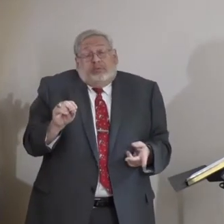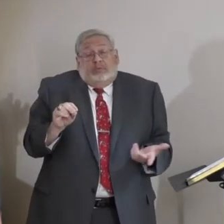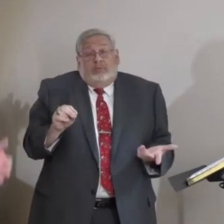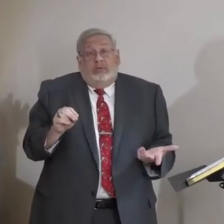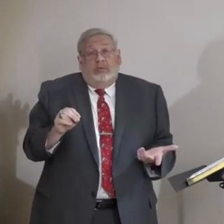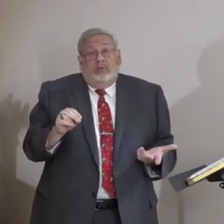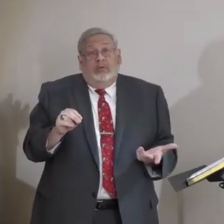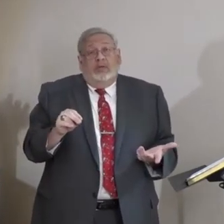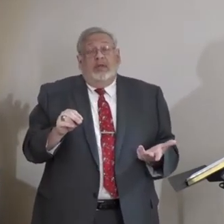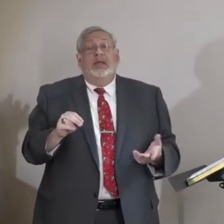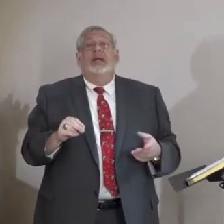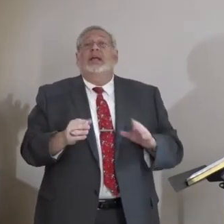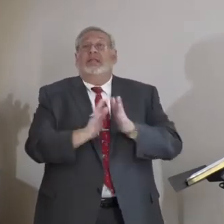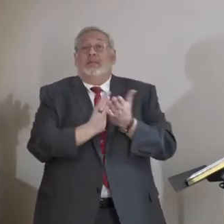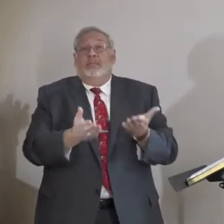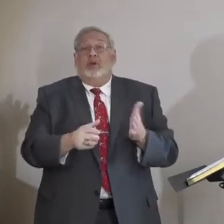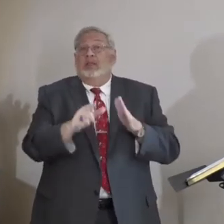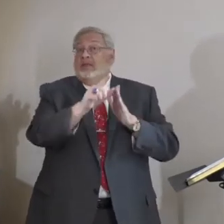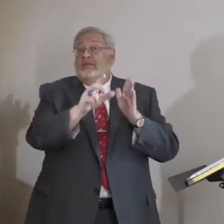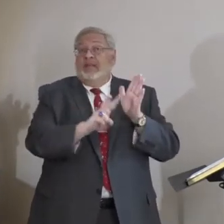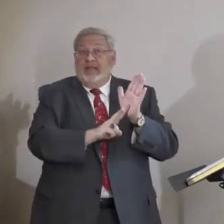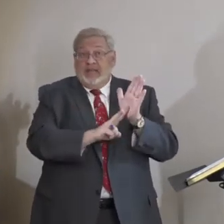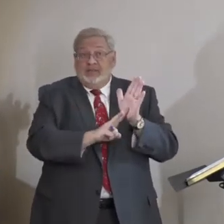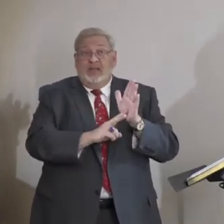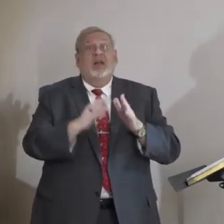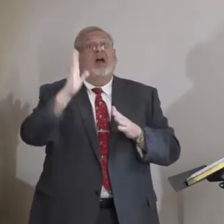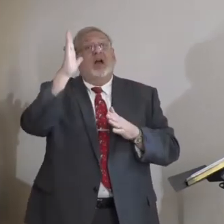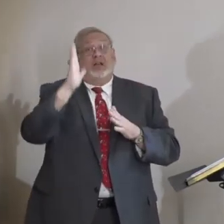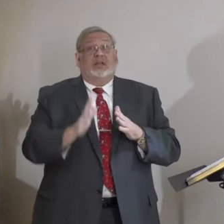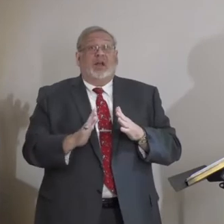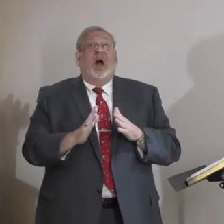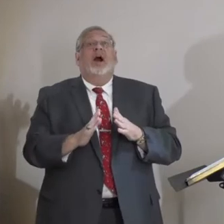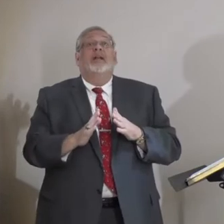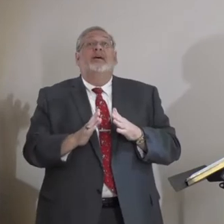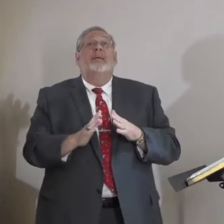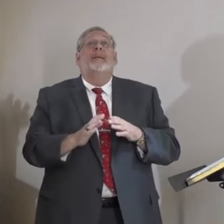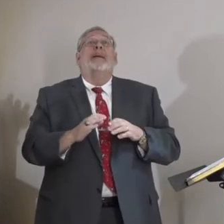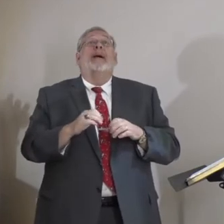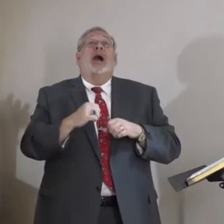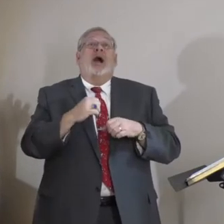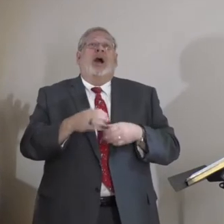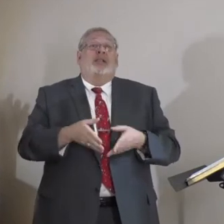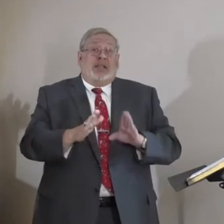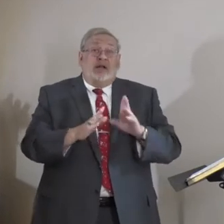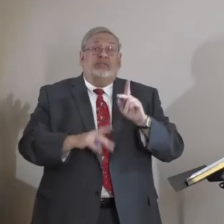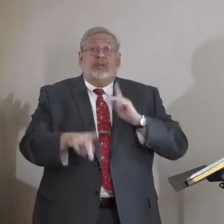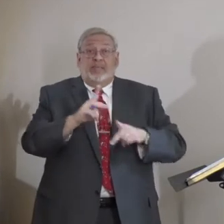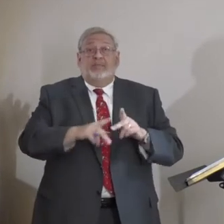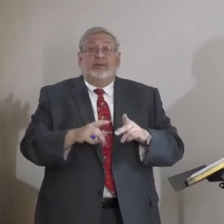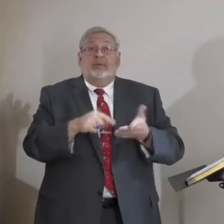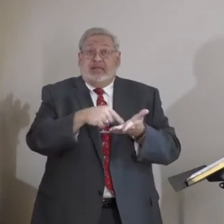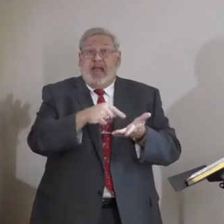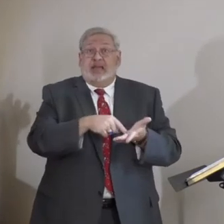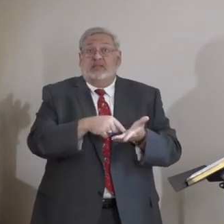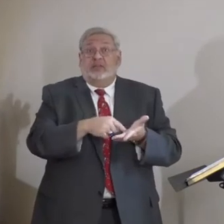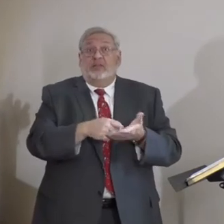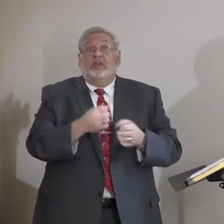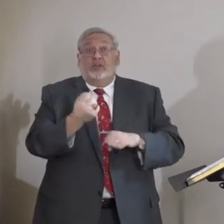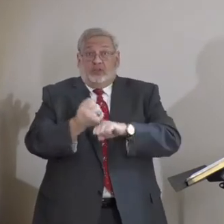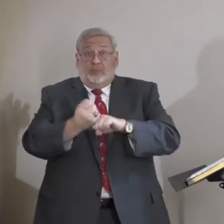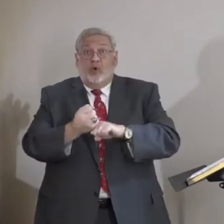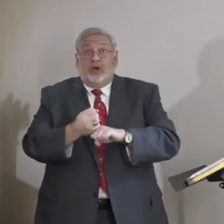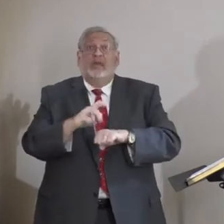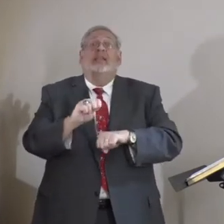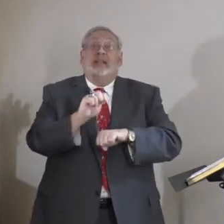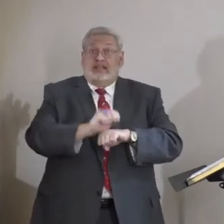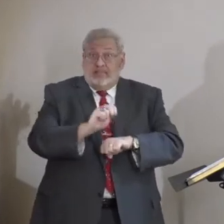absolutely not. In fact, in the book of Leviticus, God enables his people to be taxed, to support the temple,